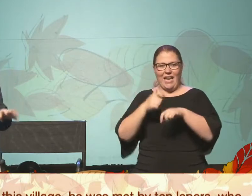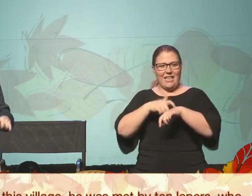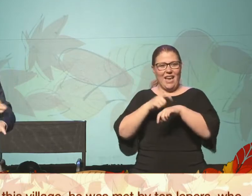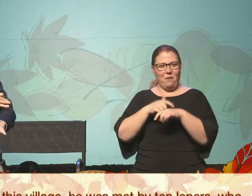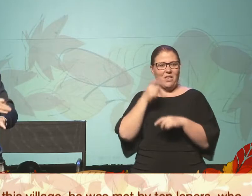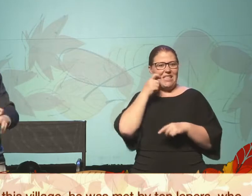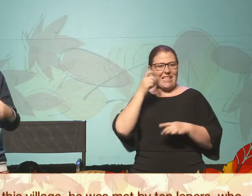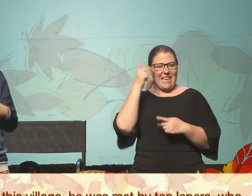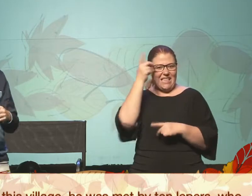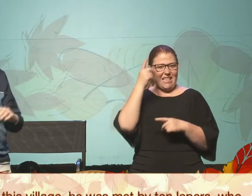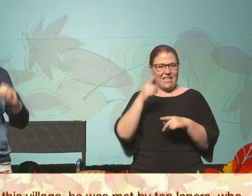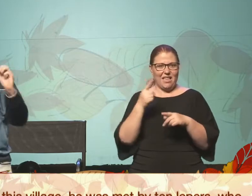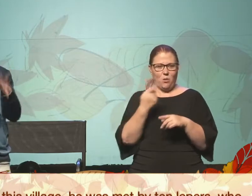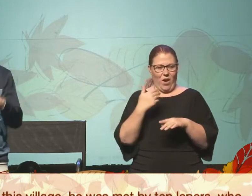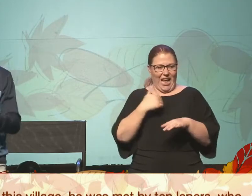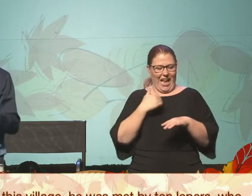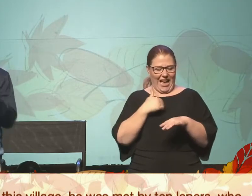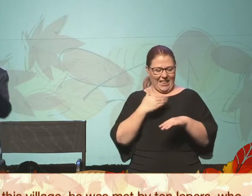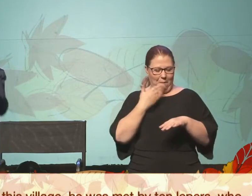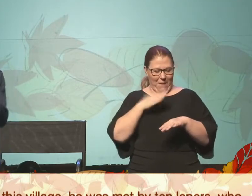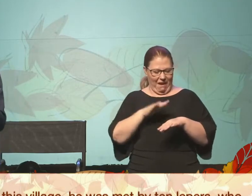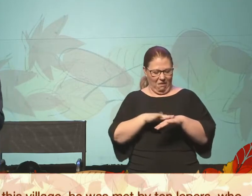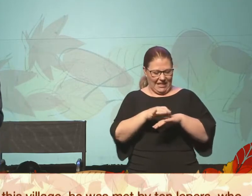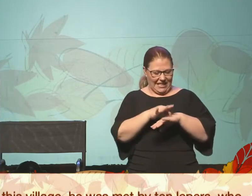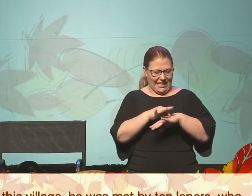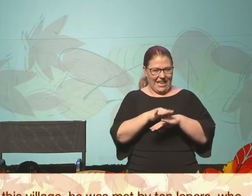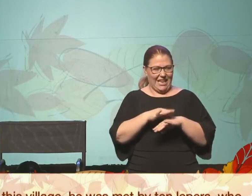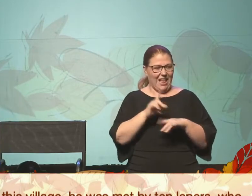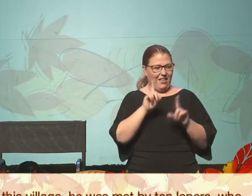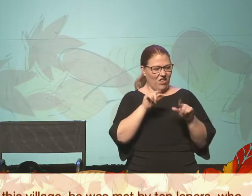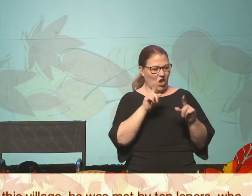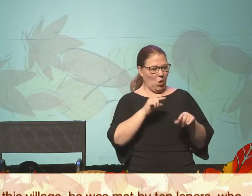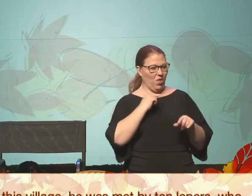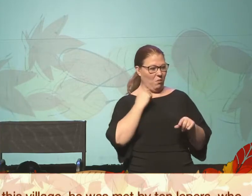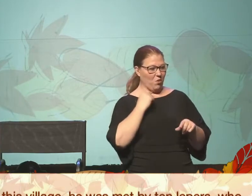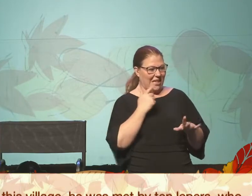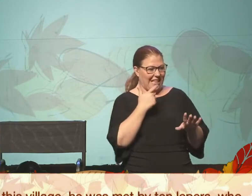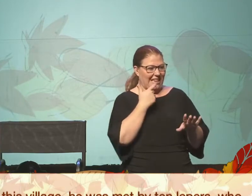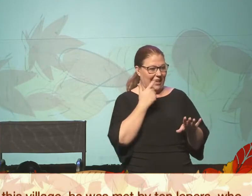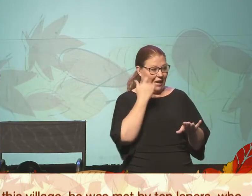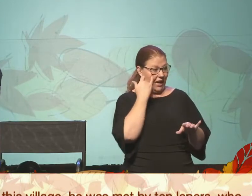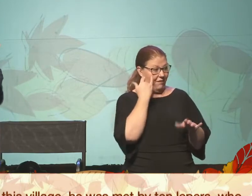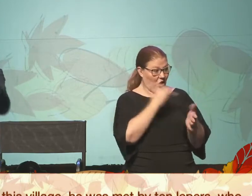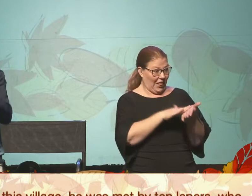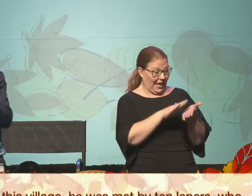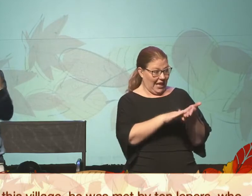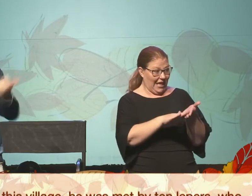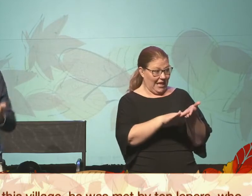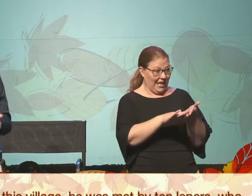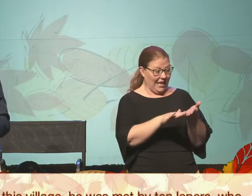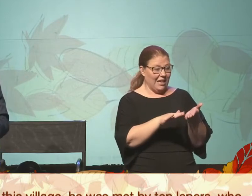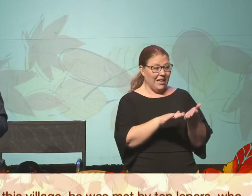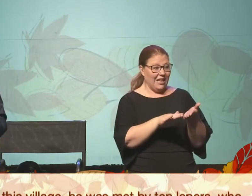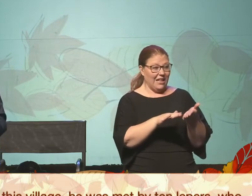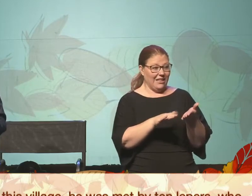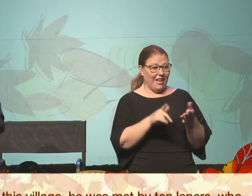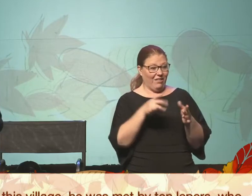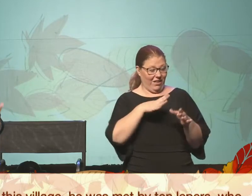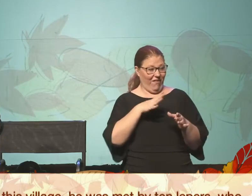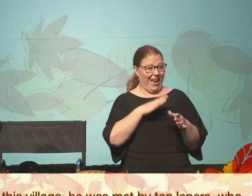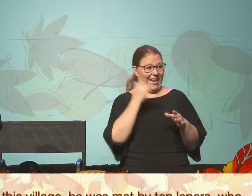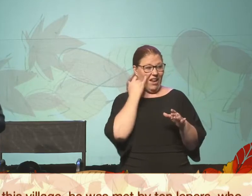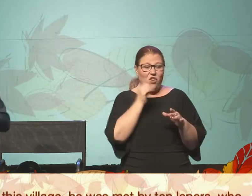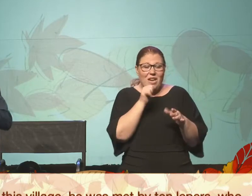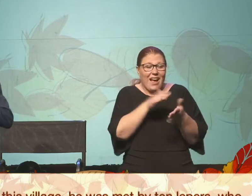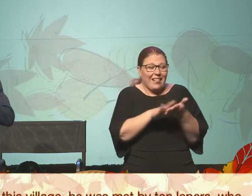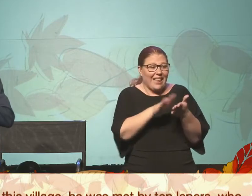disease, somebody had a mark on their skin, they'd have to go to the priest. The priest would declare them clean or unclean. If they were unclean, they were gone. They were ousted. Out